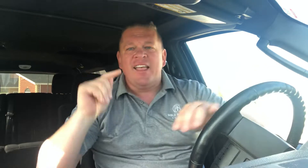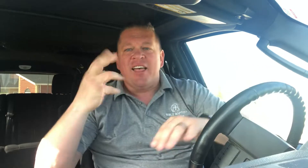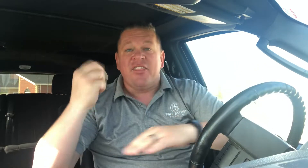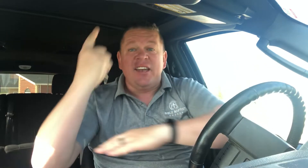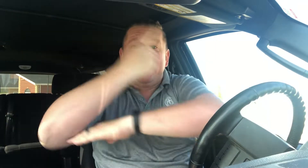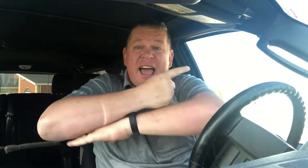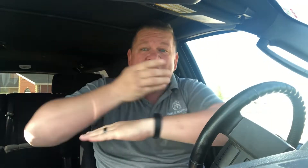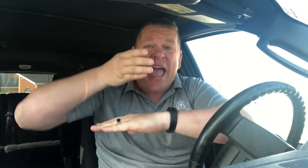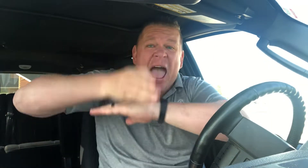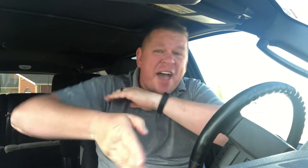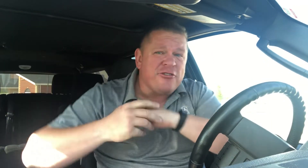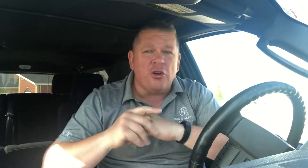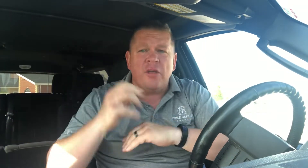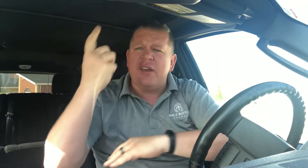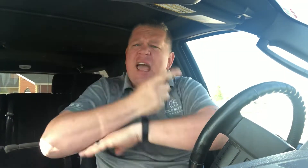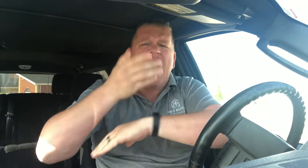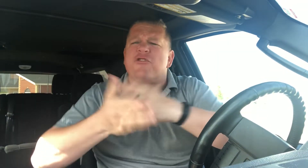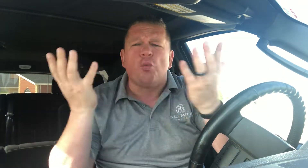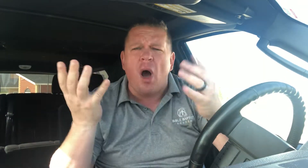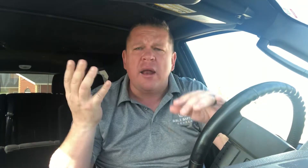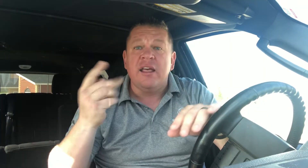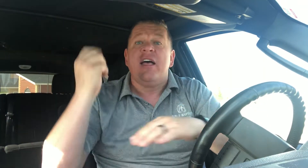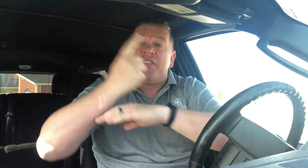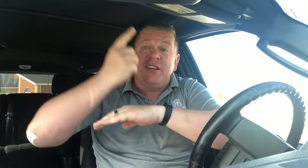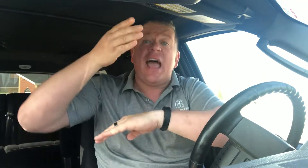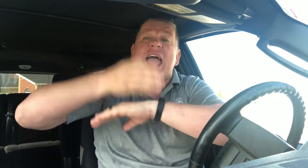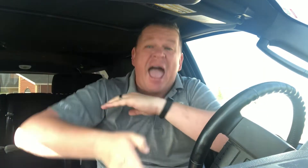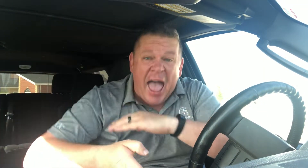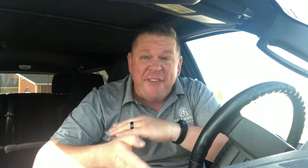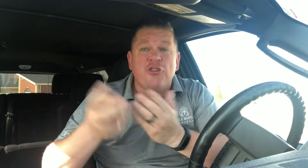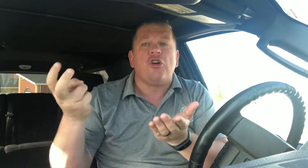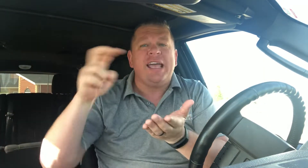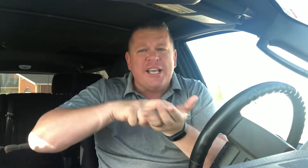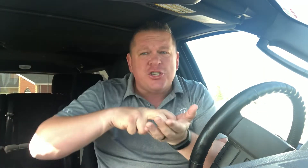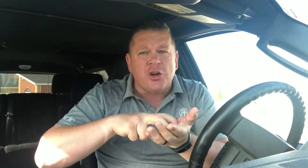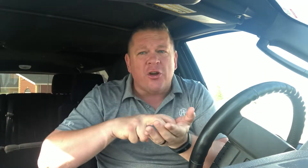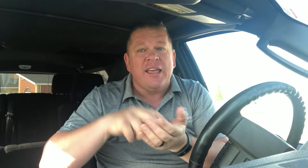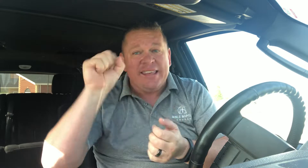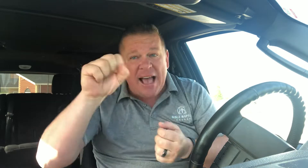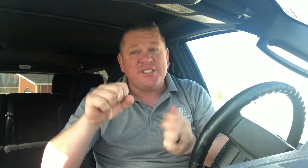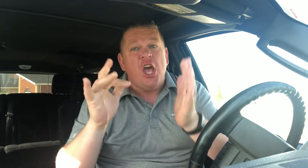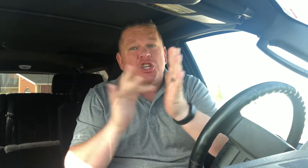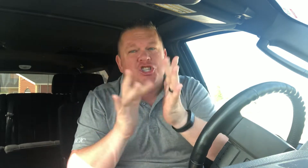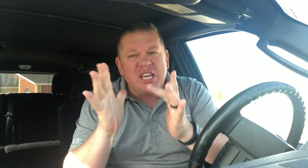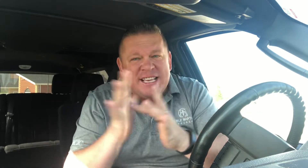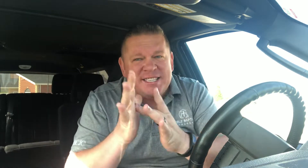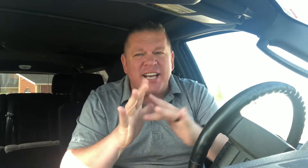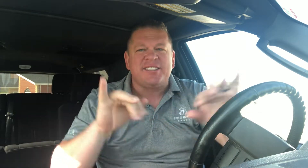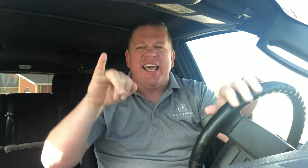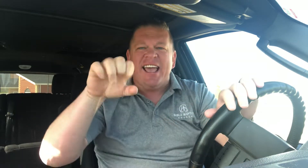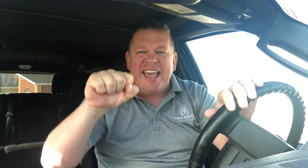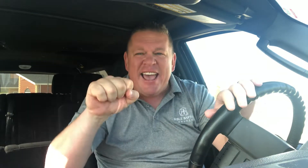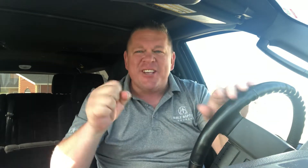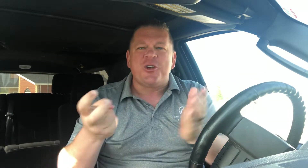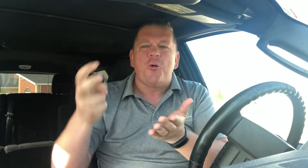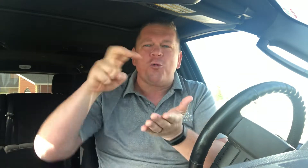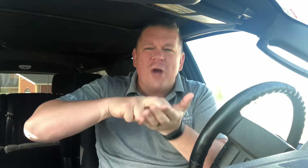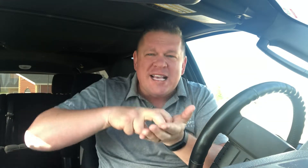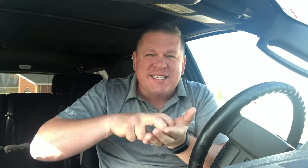The day after. The day after what? The day after Easter. Yes, Jesus is risen.